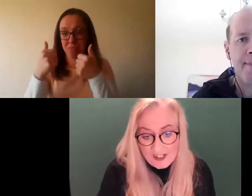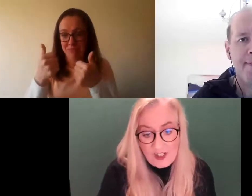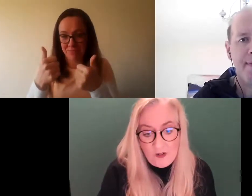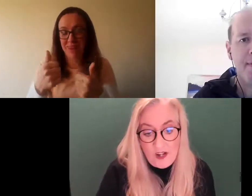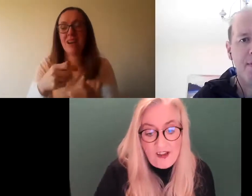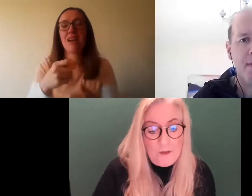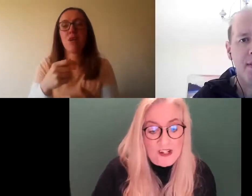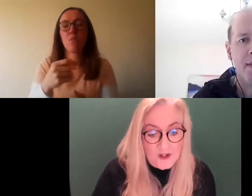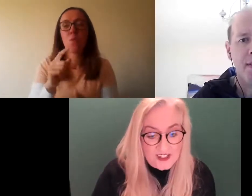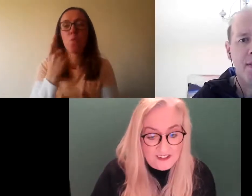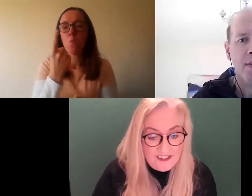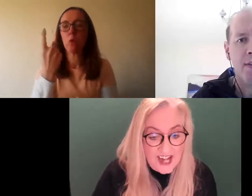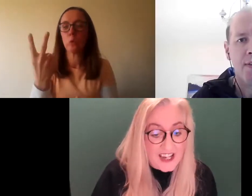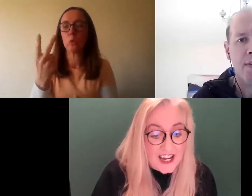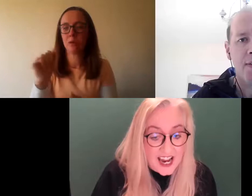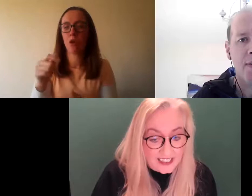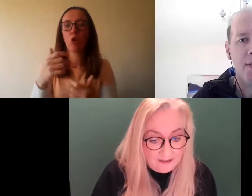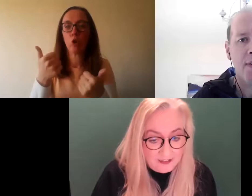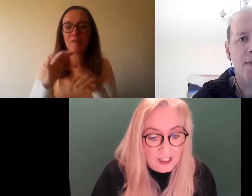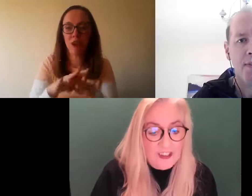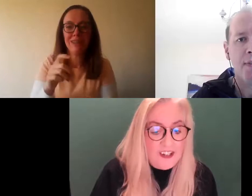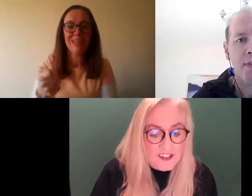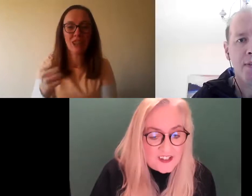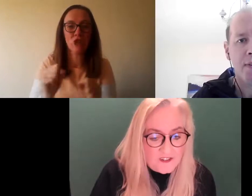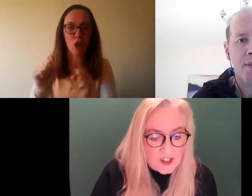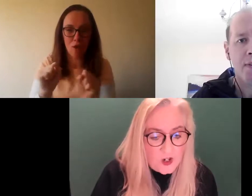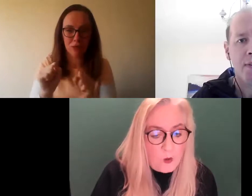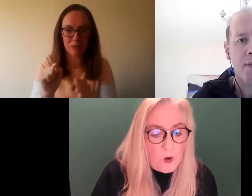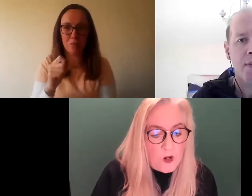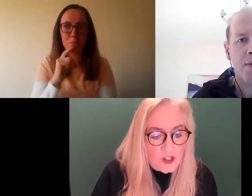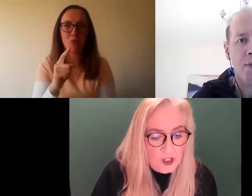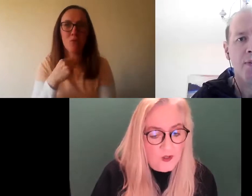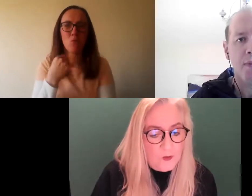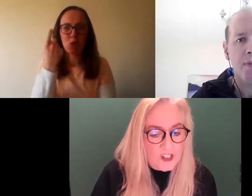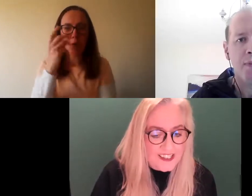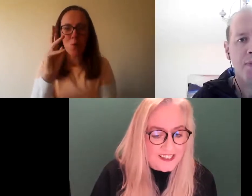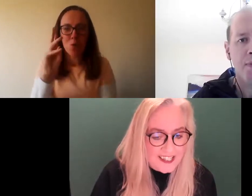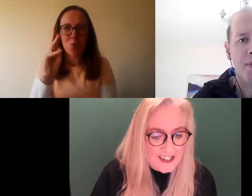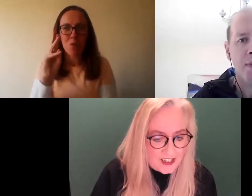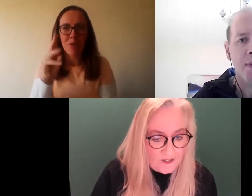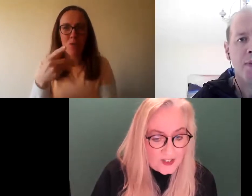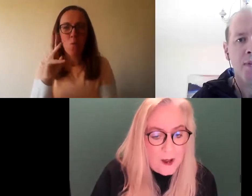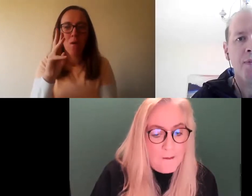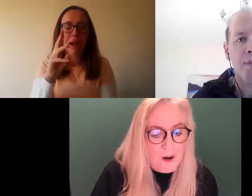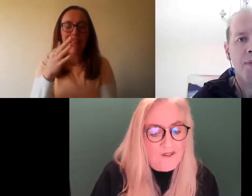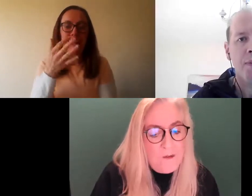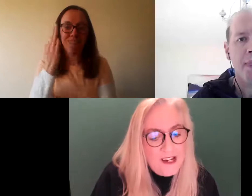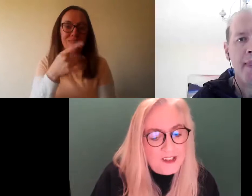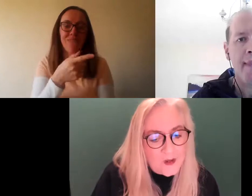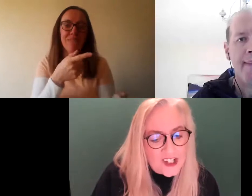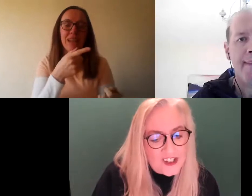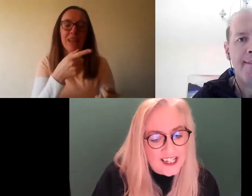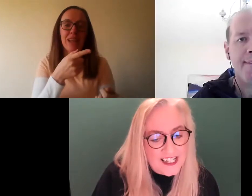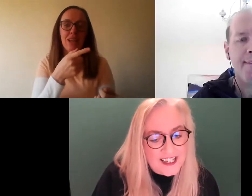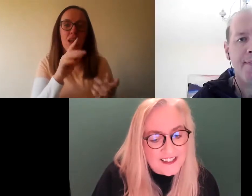Okay, so everybody knows 999. There is a service called 112, which is the text service. But for